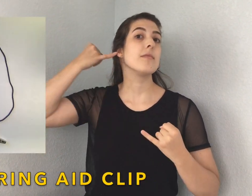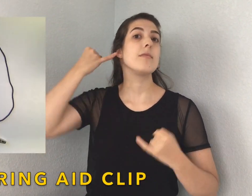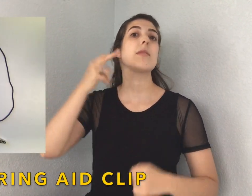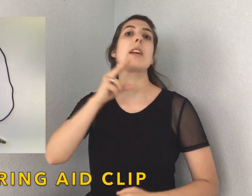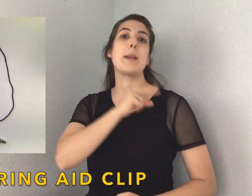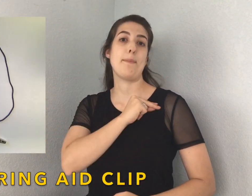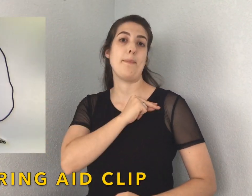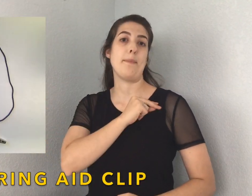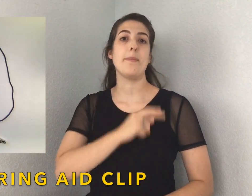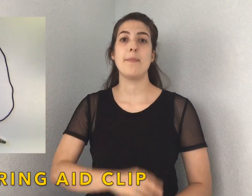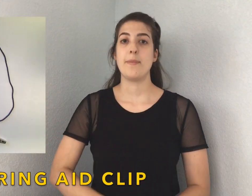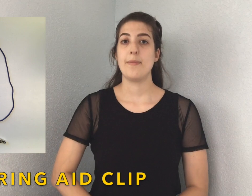Hearing aid clip.